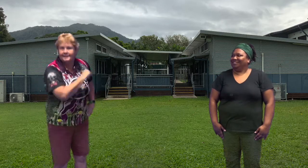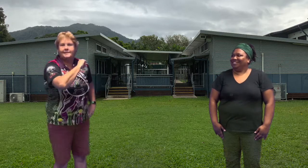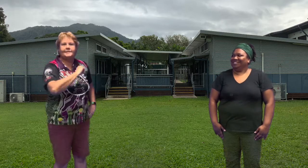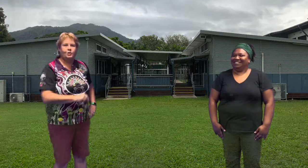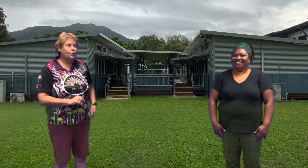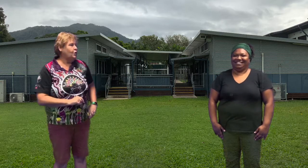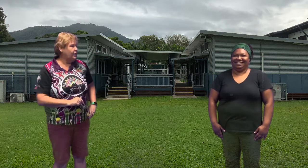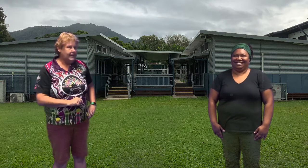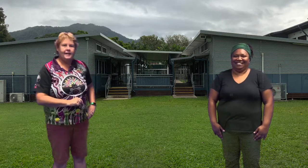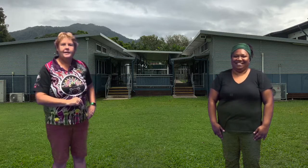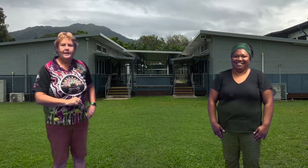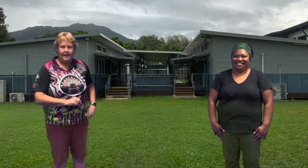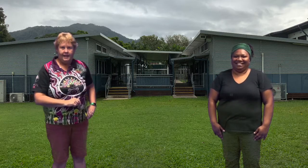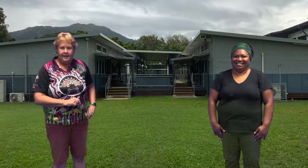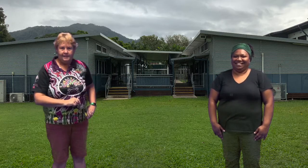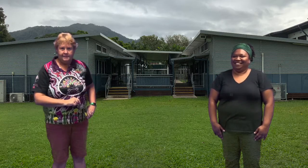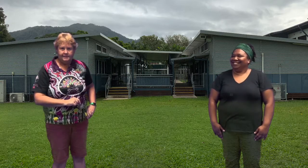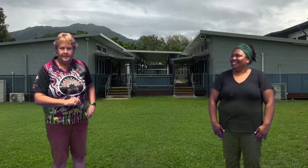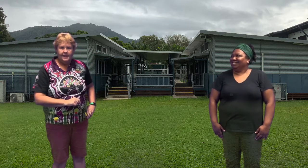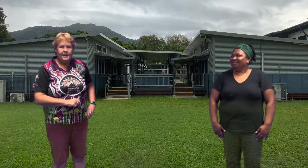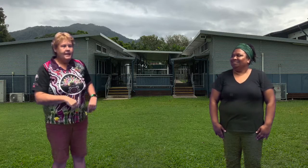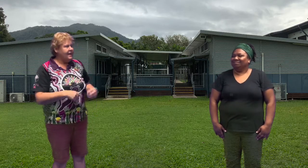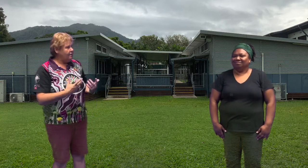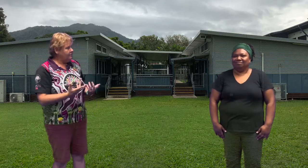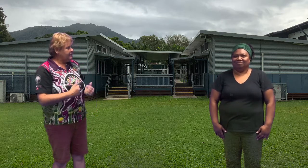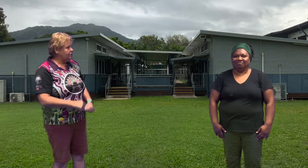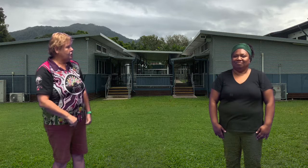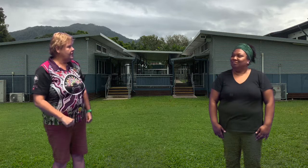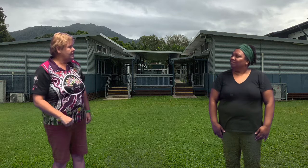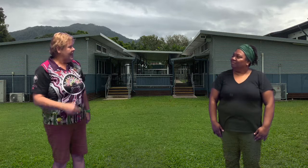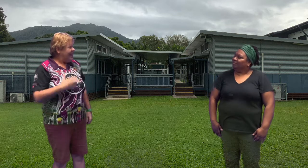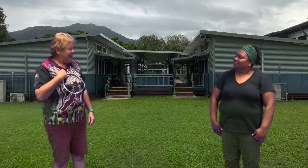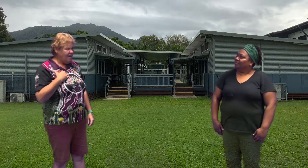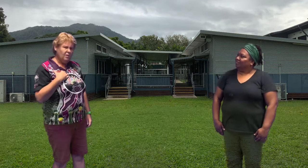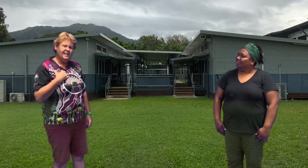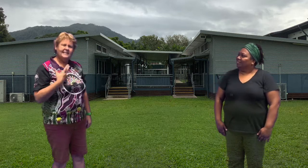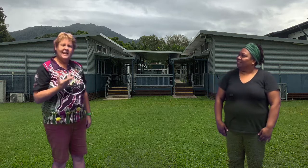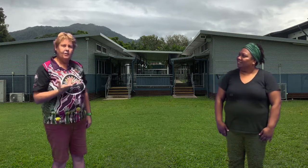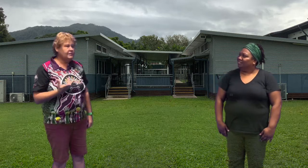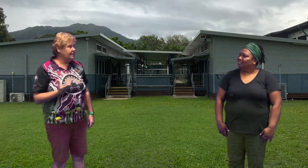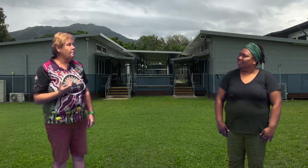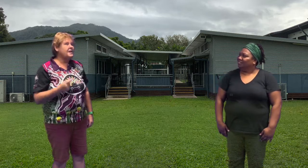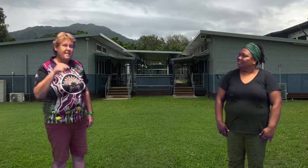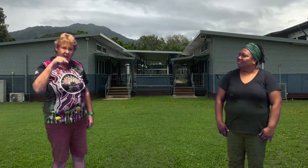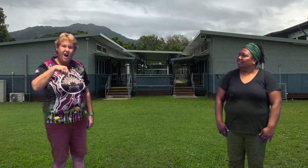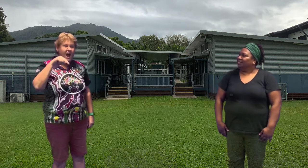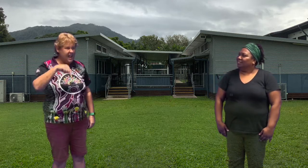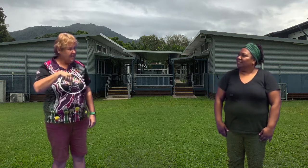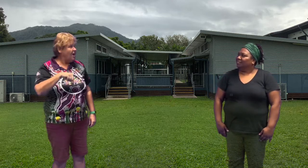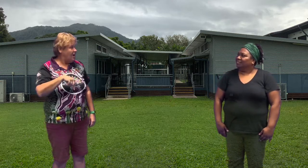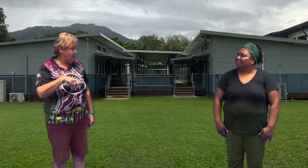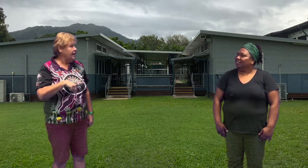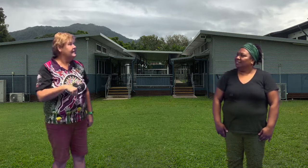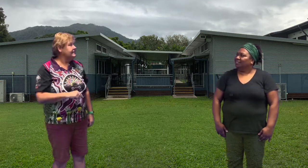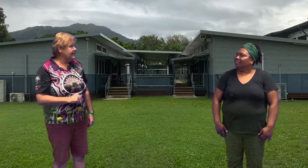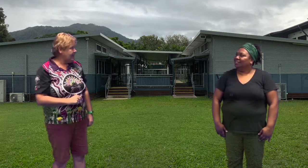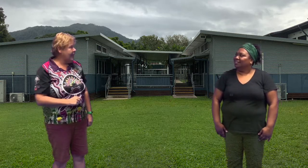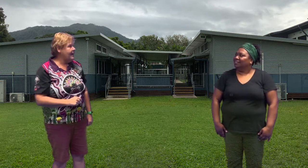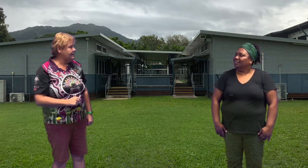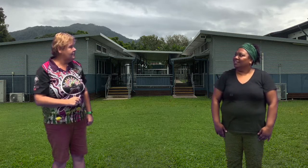school in Cairns. Now Miss Trish, how would I tell somebody that I go to Cairns